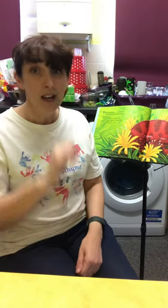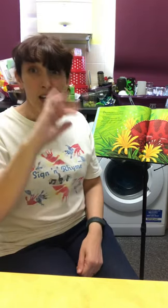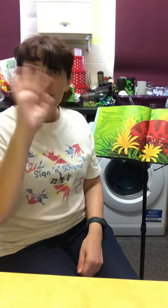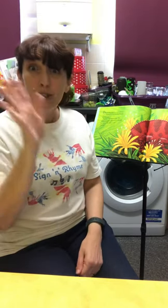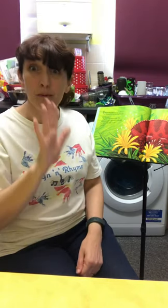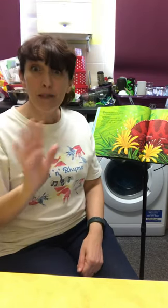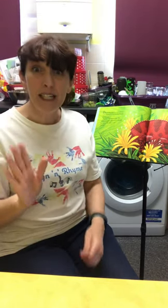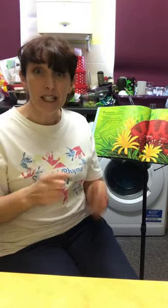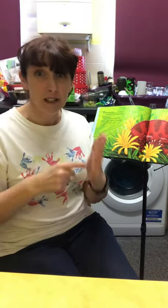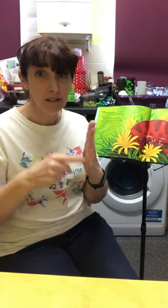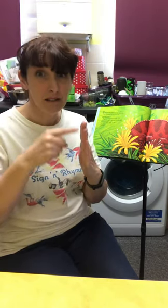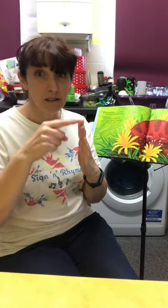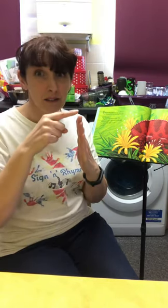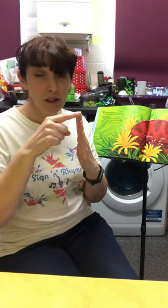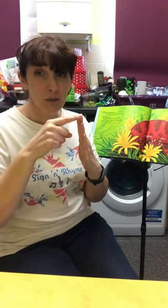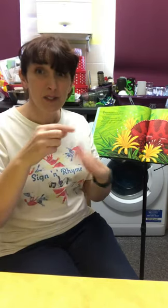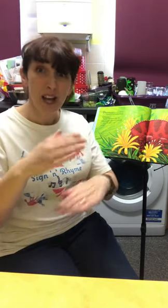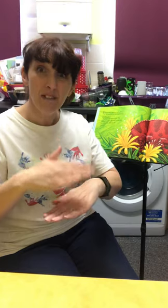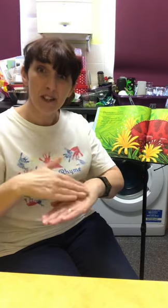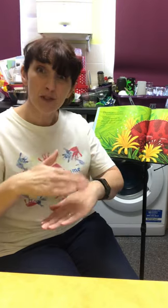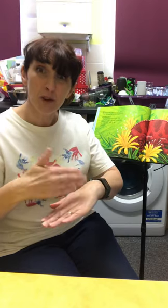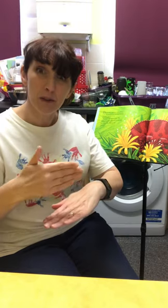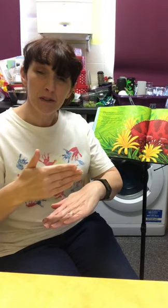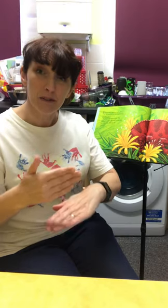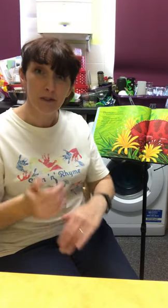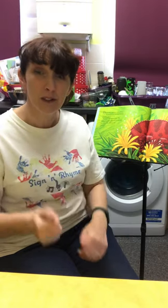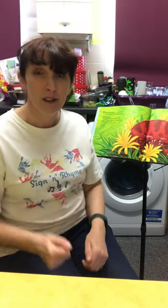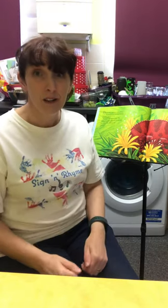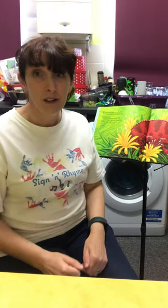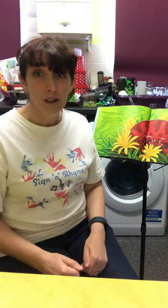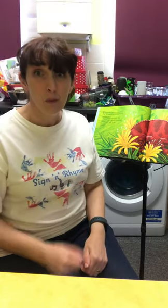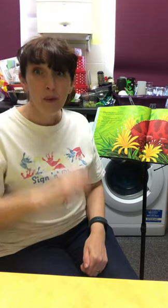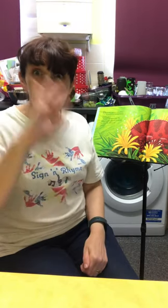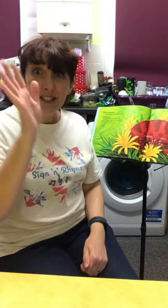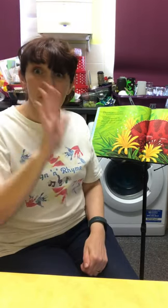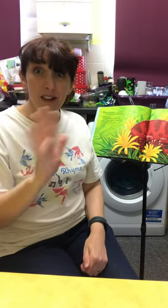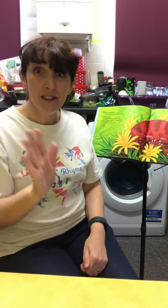Chameleon was having trouble with his colours.